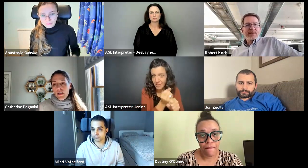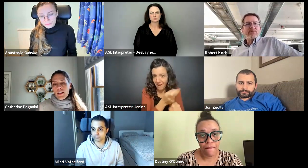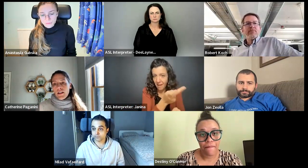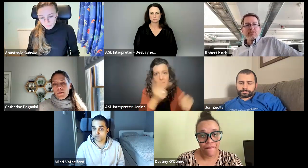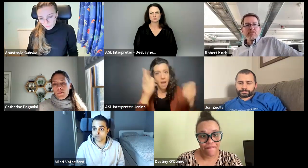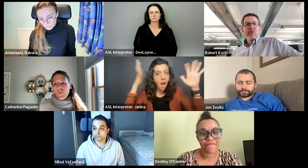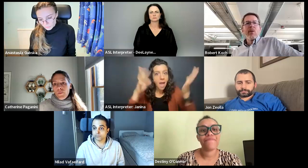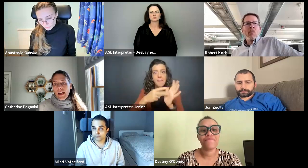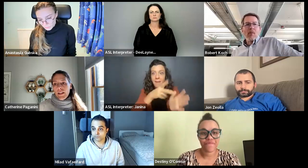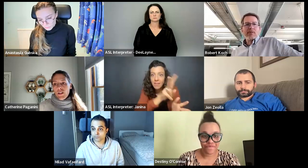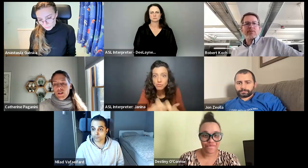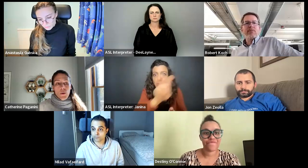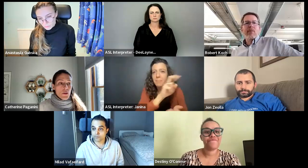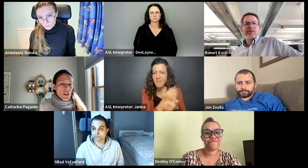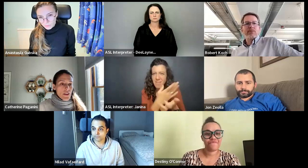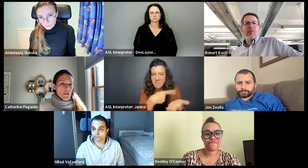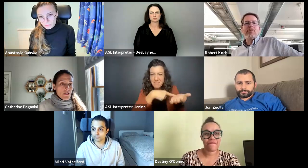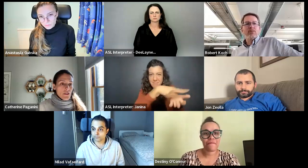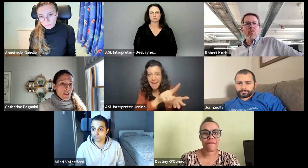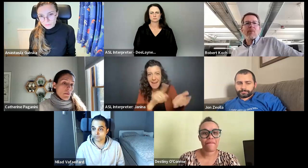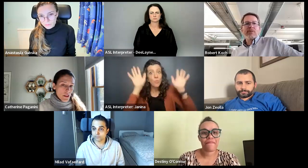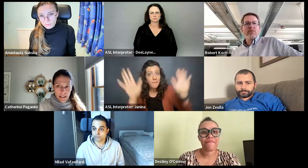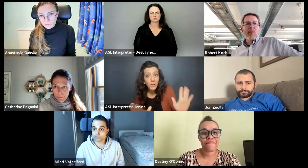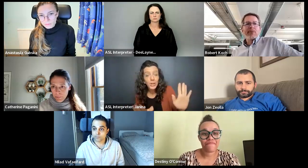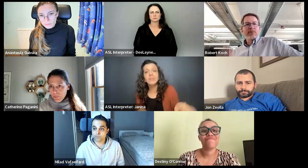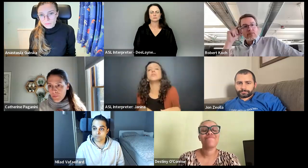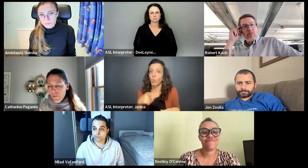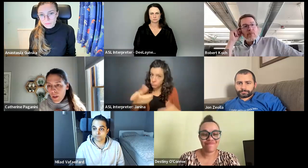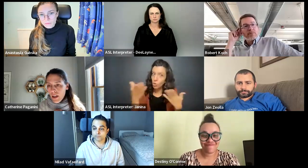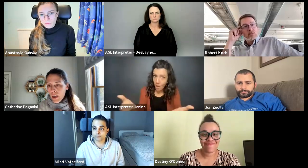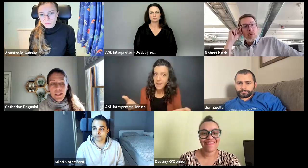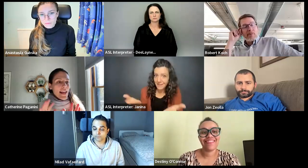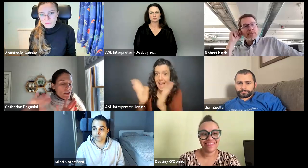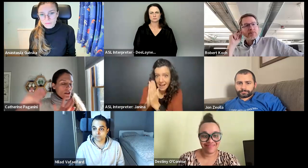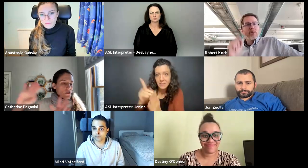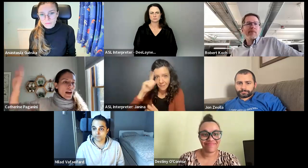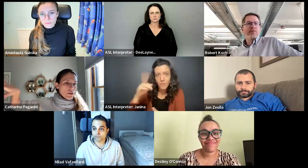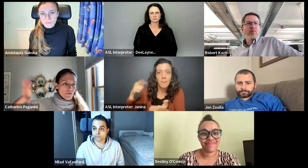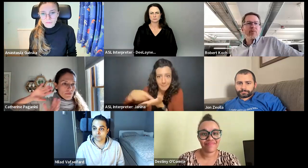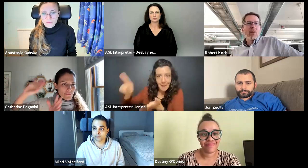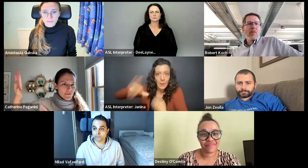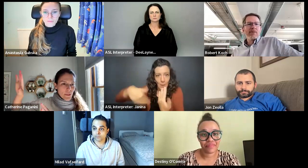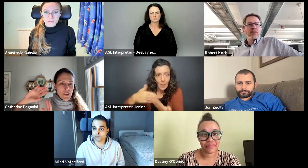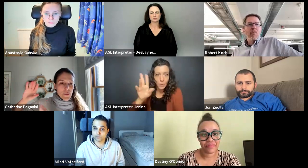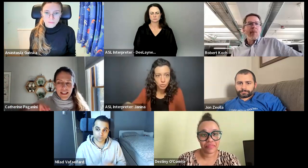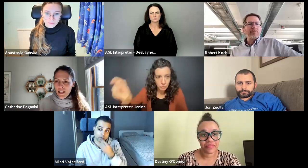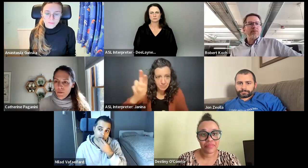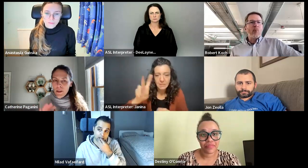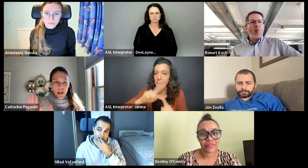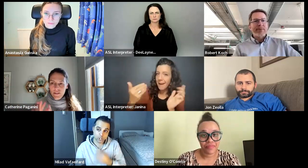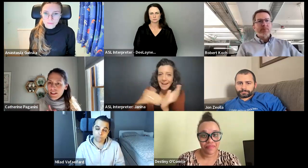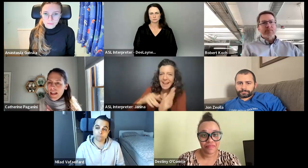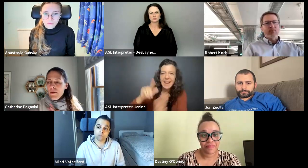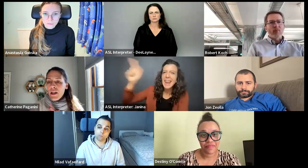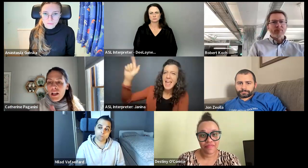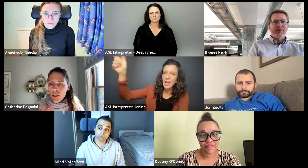great. And so, you should definitely apply for that, if that is far out, right? I don't